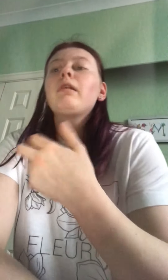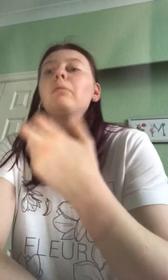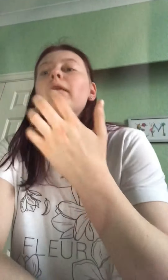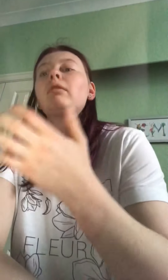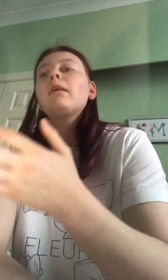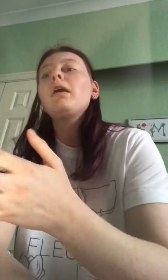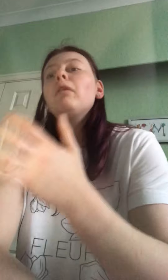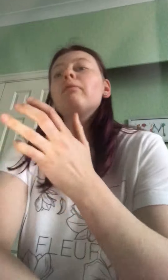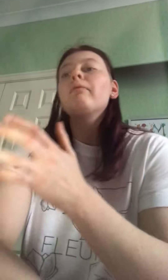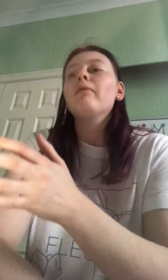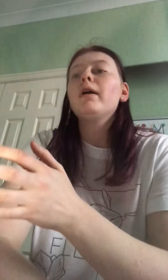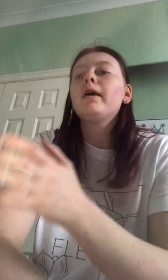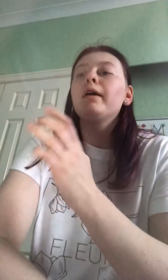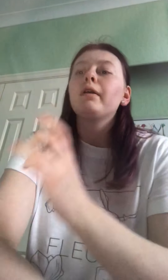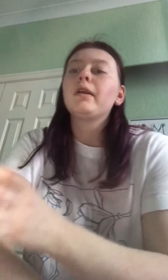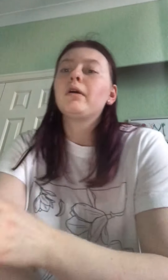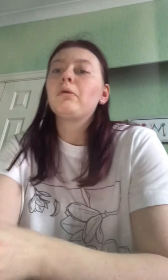myself right now.